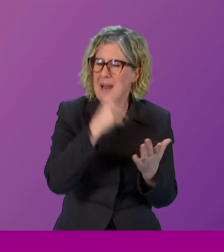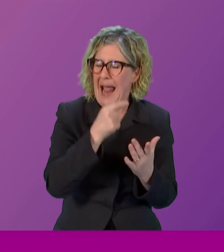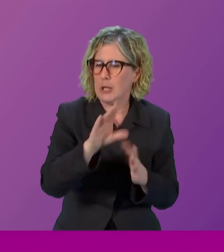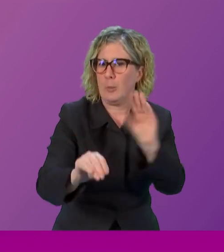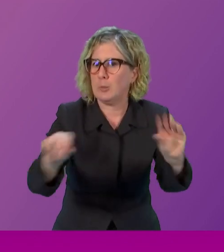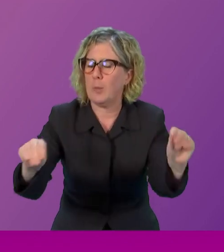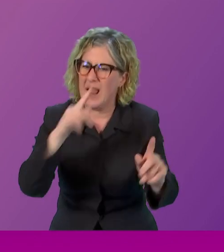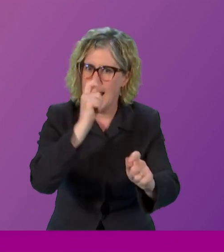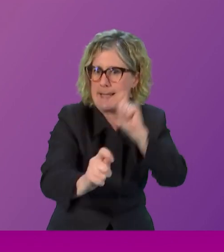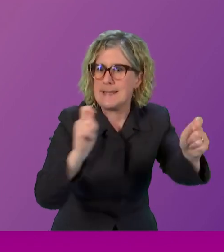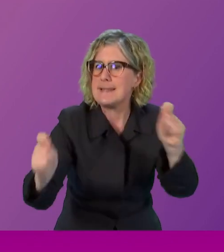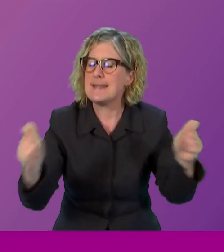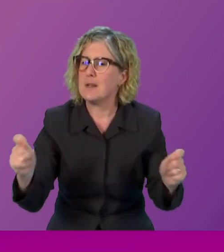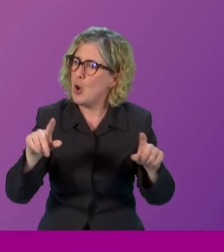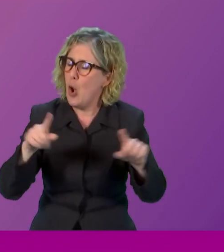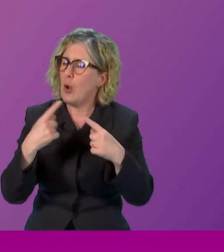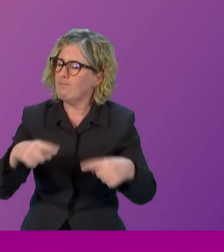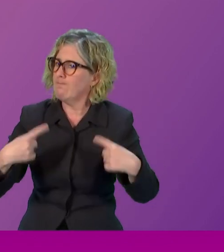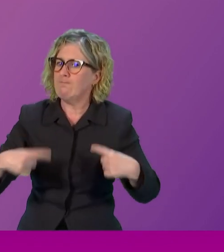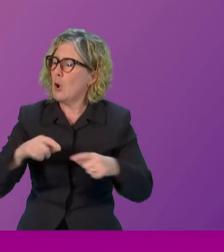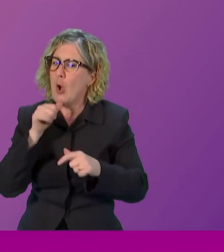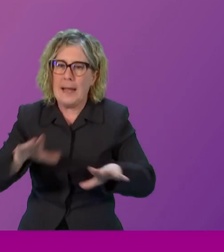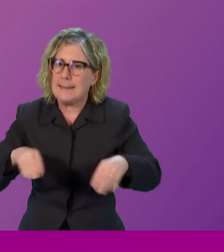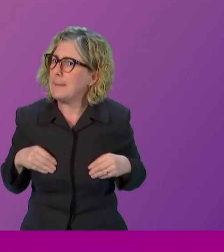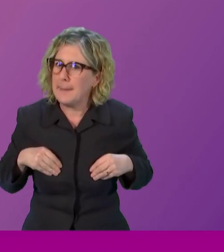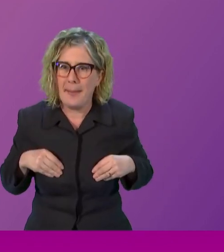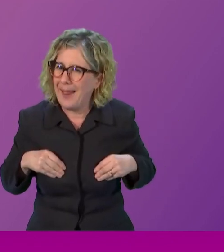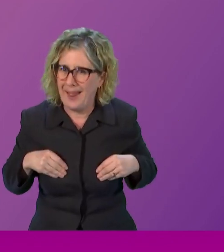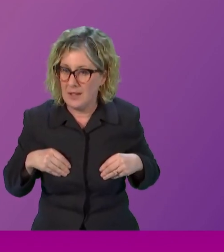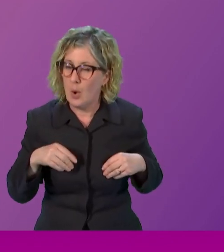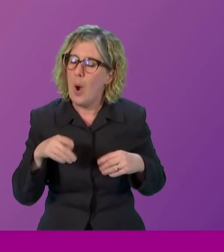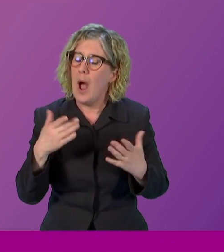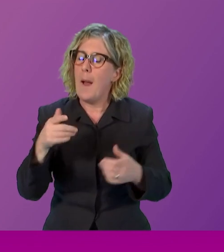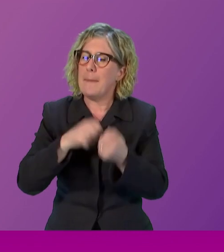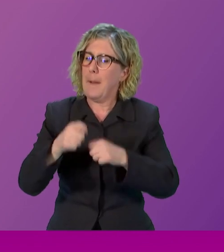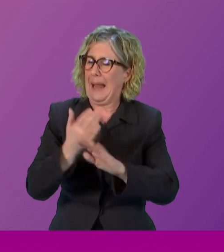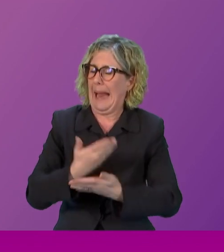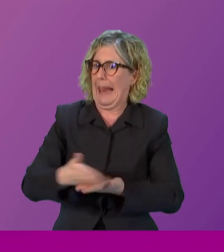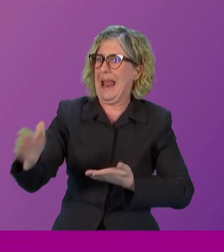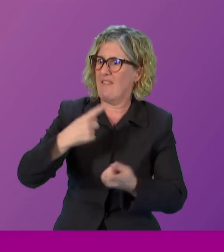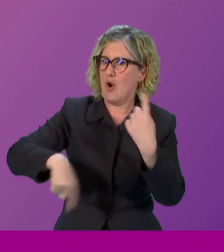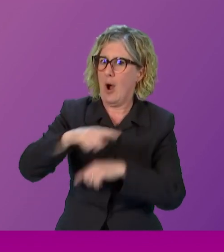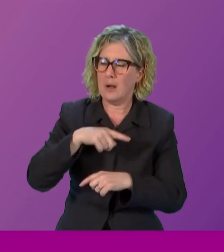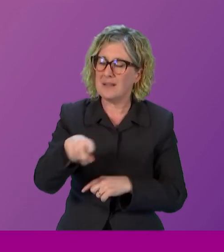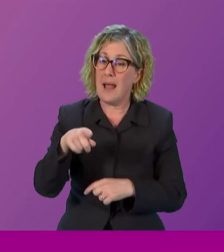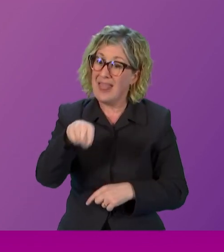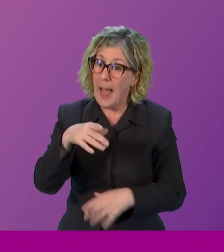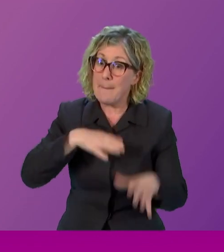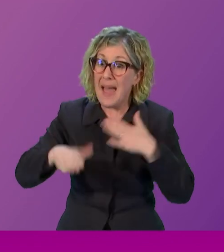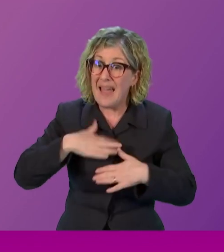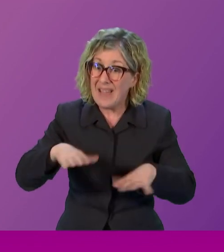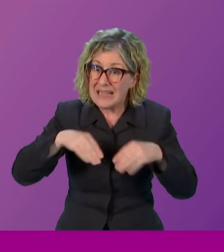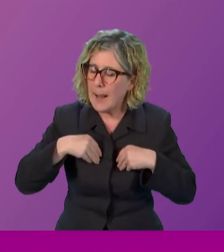about what is acceptable and what is not acceptable in our society so these will be forthcoming soon